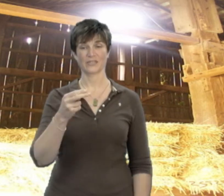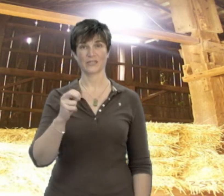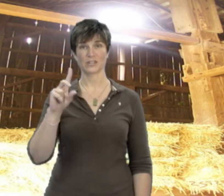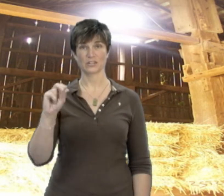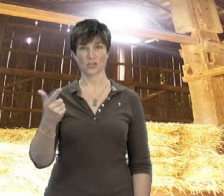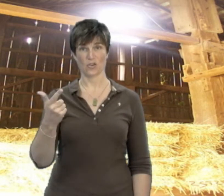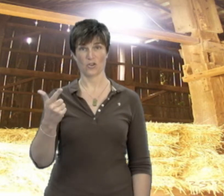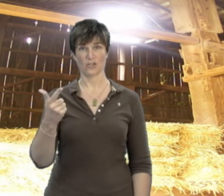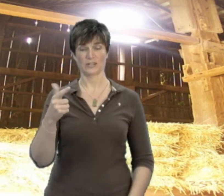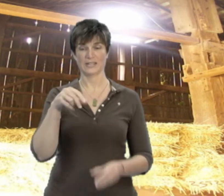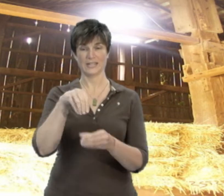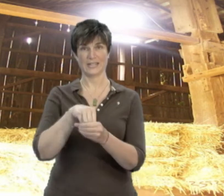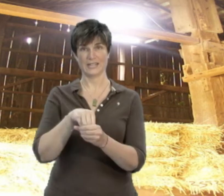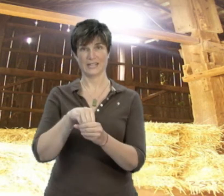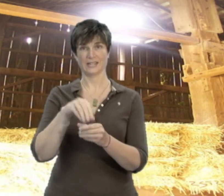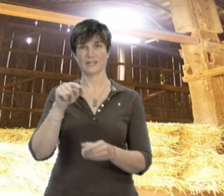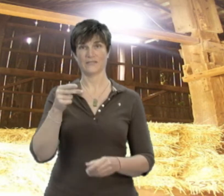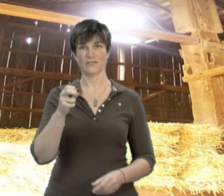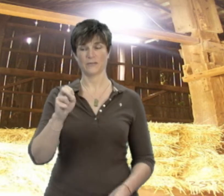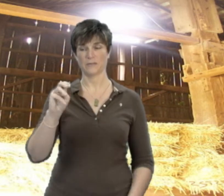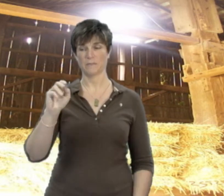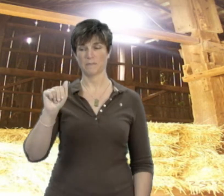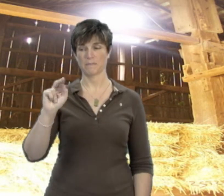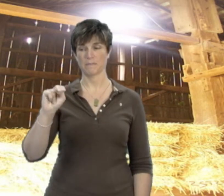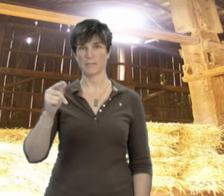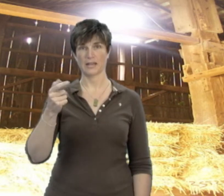The title is, The Dog in the Manger.